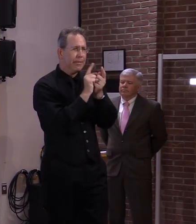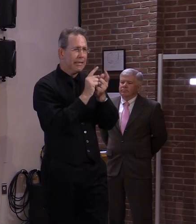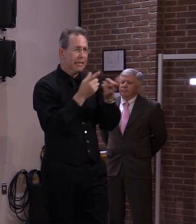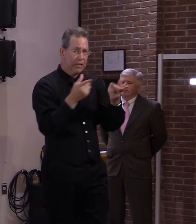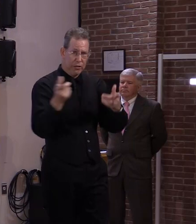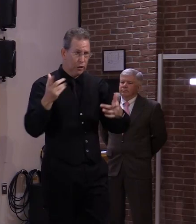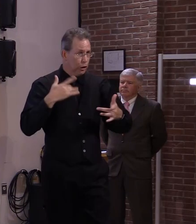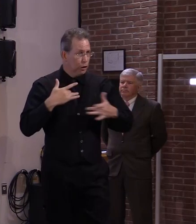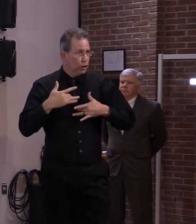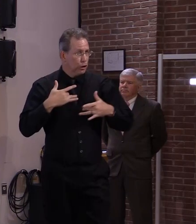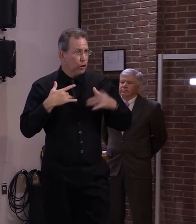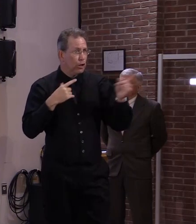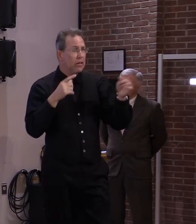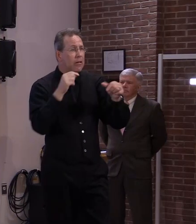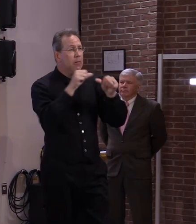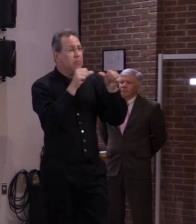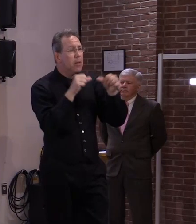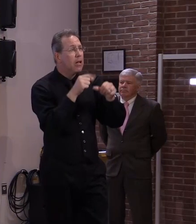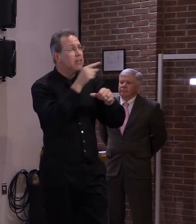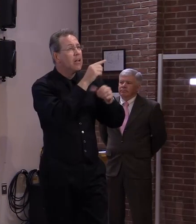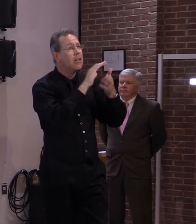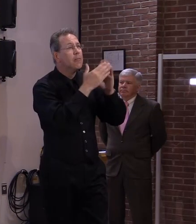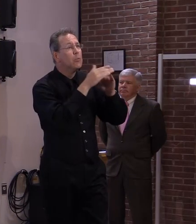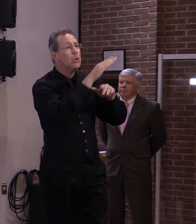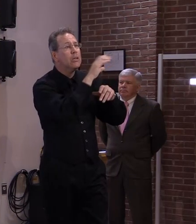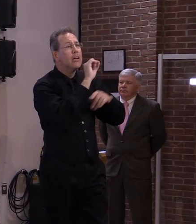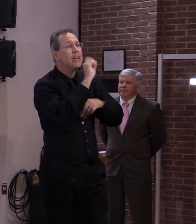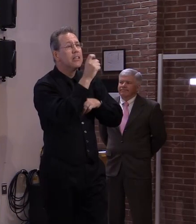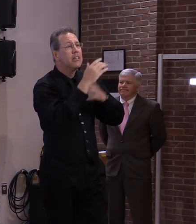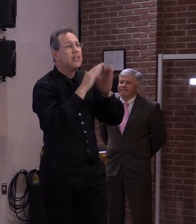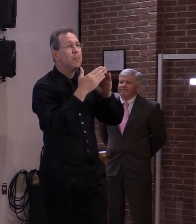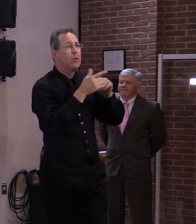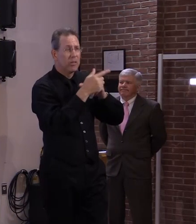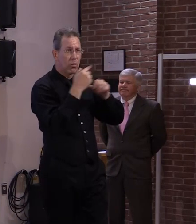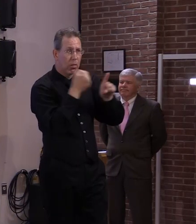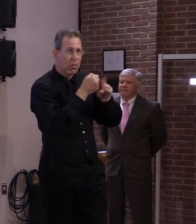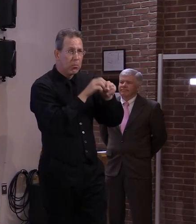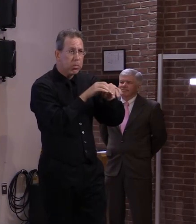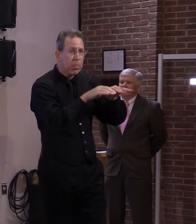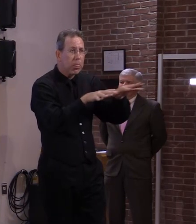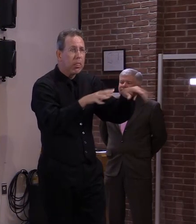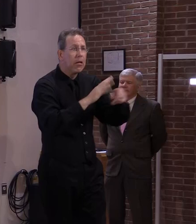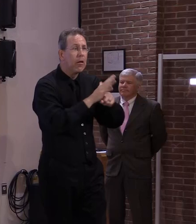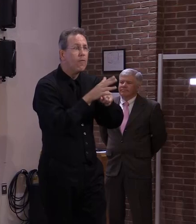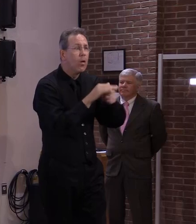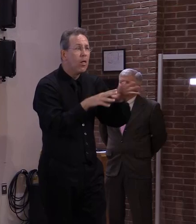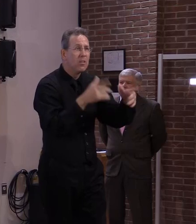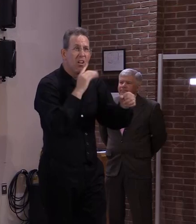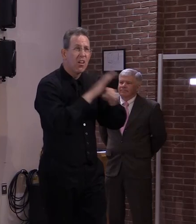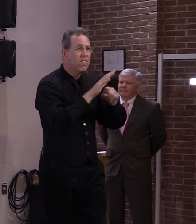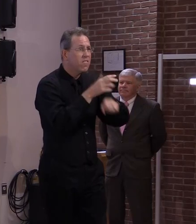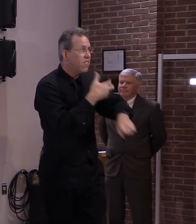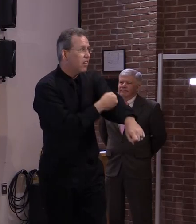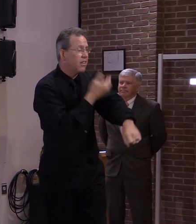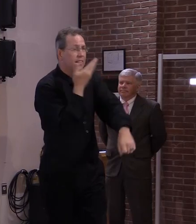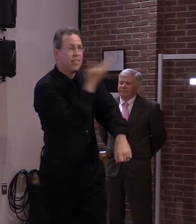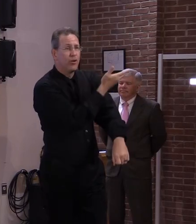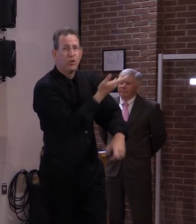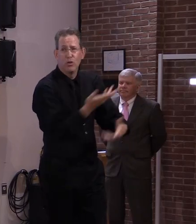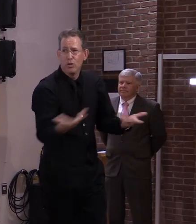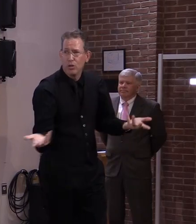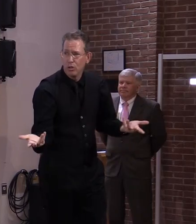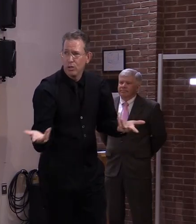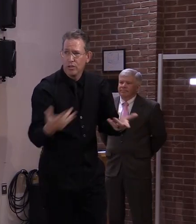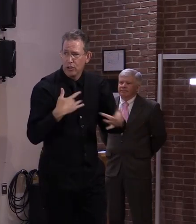community transmission could happen because the vaccination rate is lower than the best state yeah i mean it it concerns